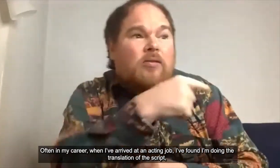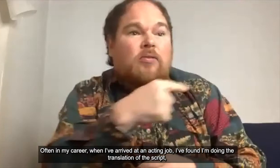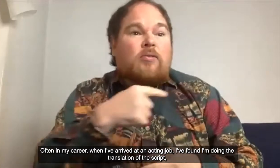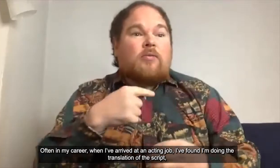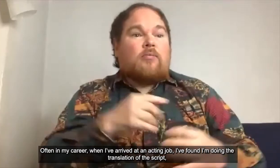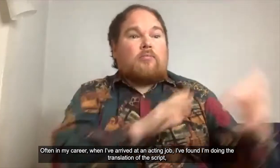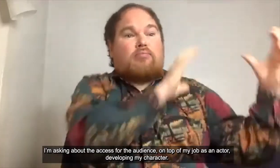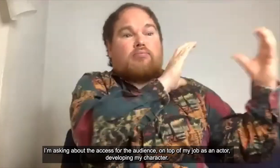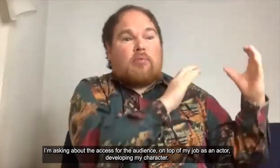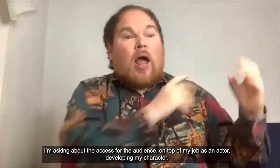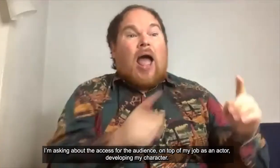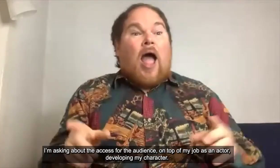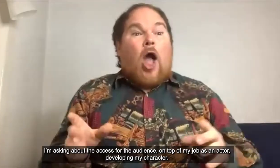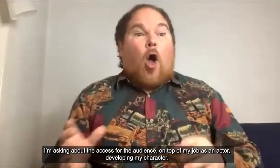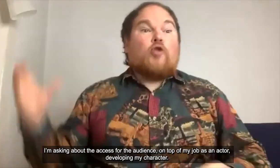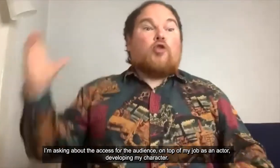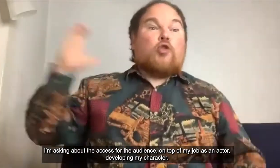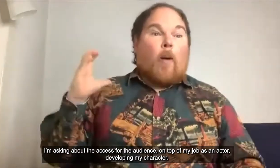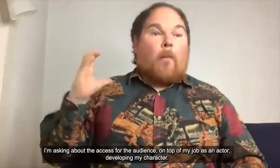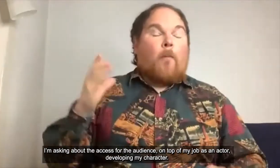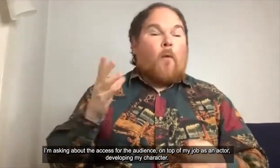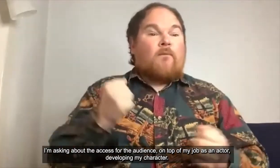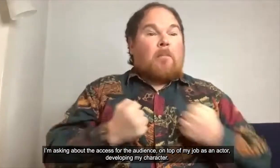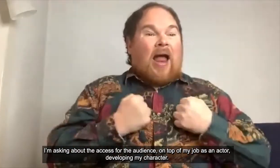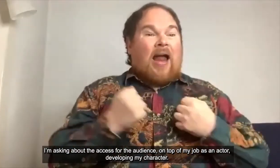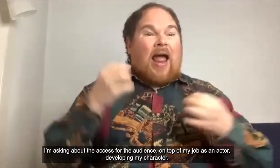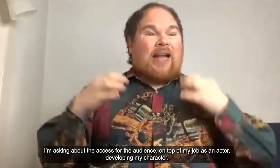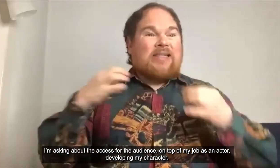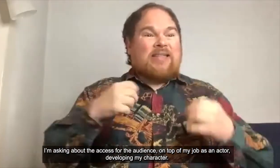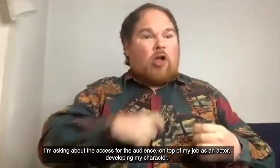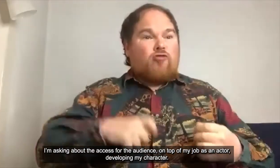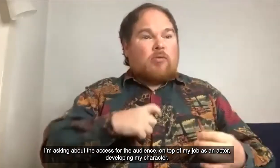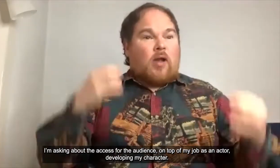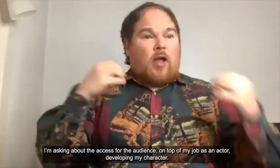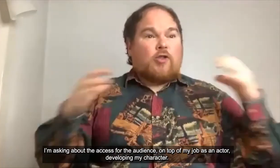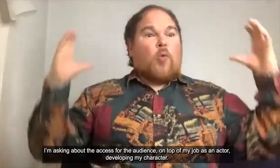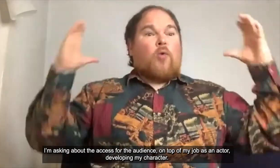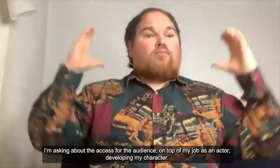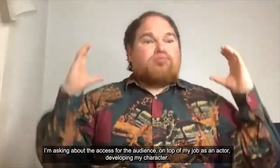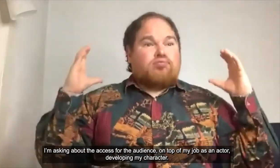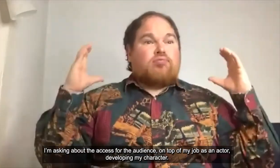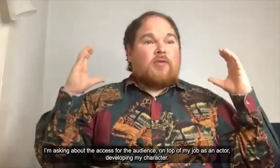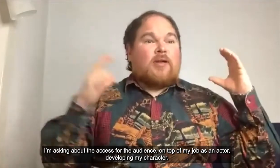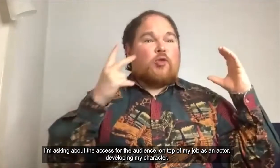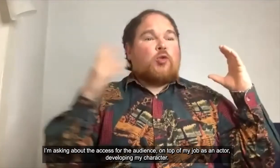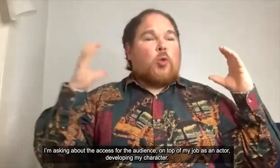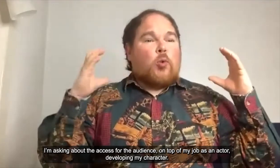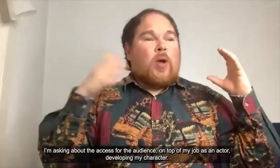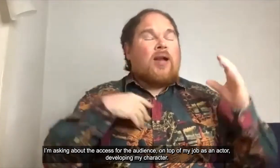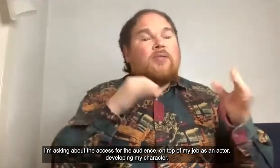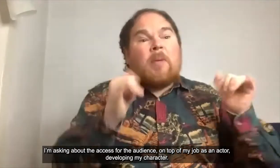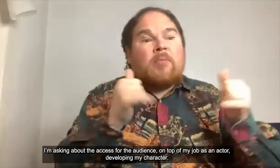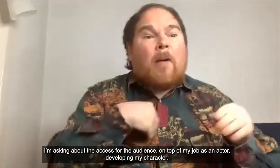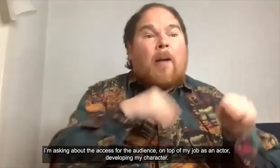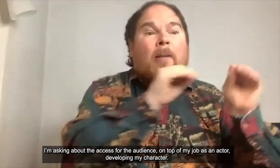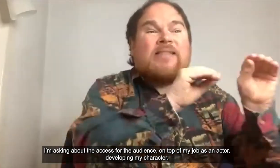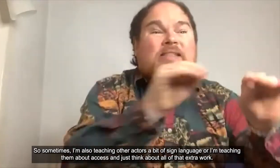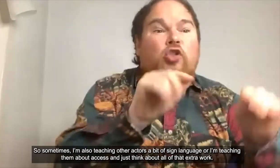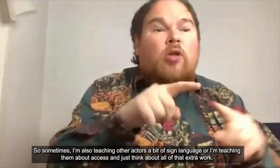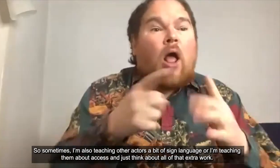script I'm asking about the access for the audience on top of my job as an actor developing my character so